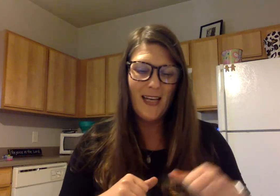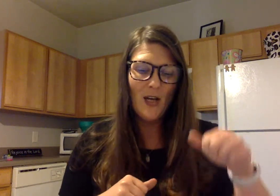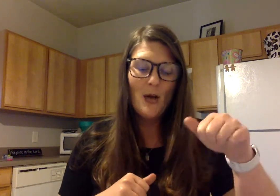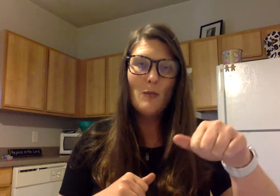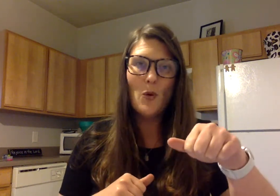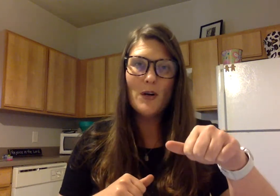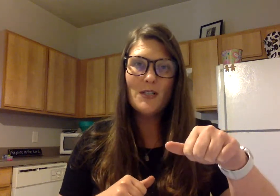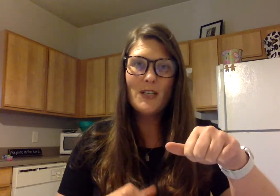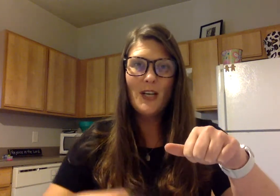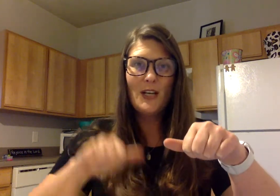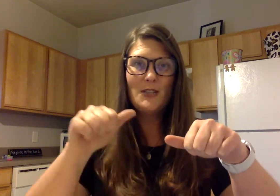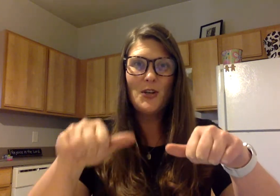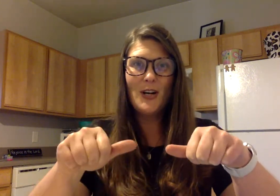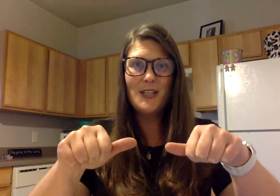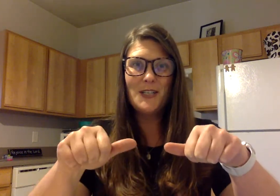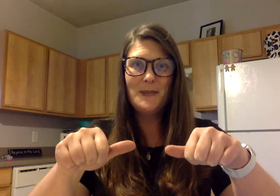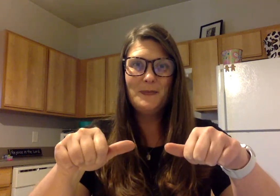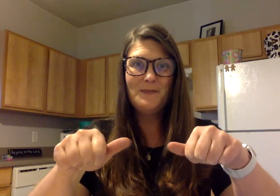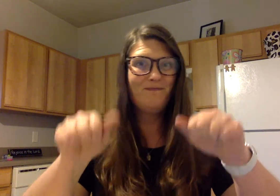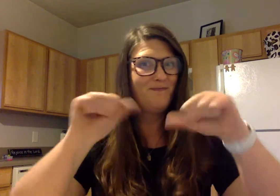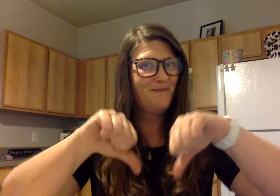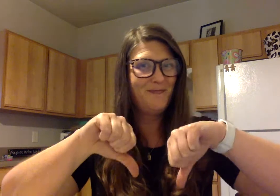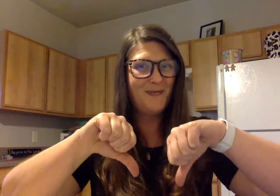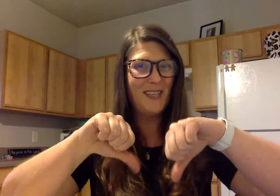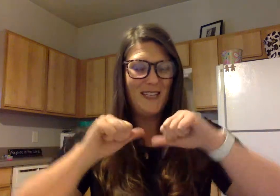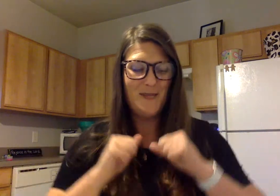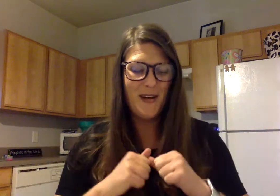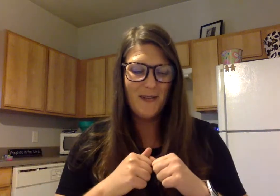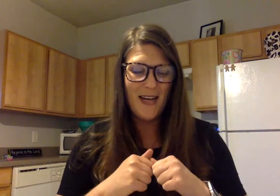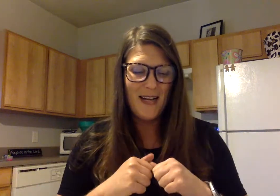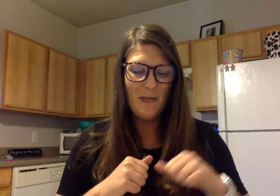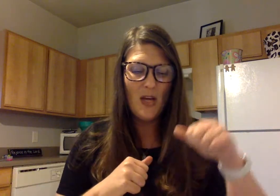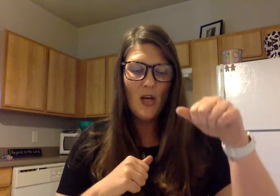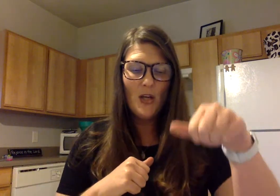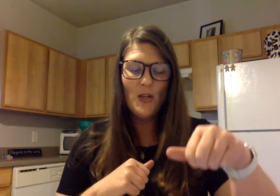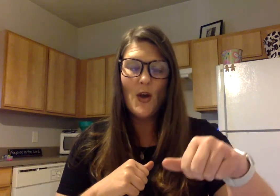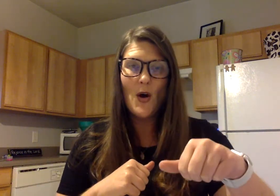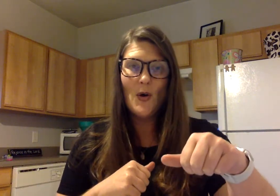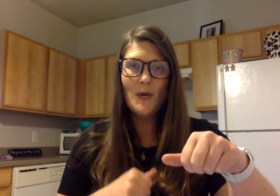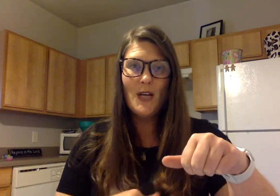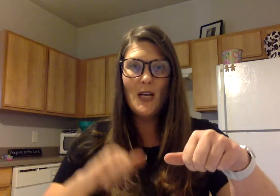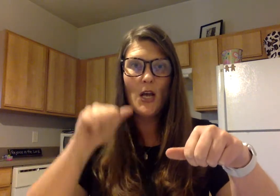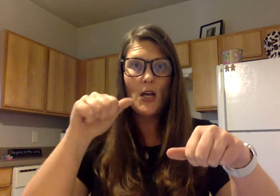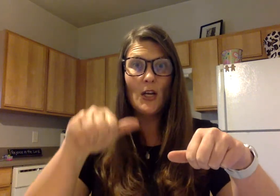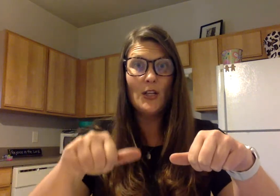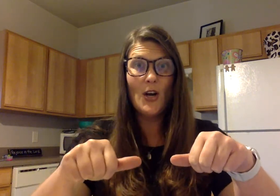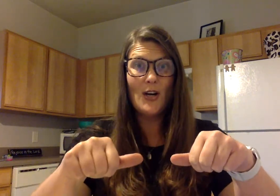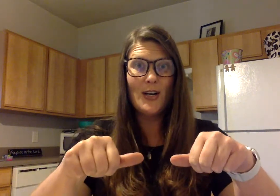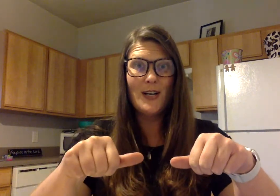port chart they do not run yawn yarn